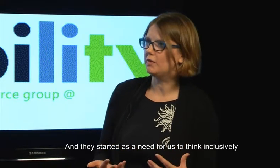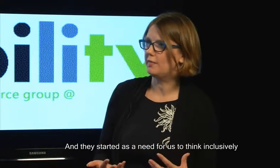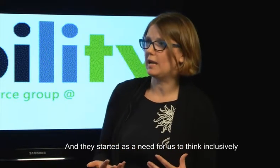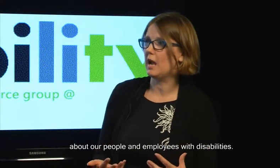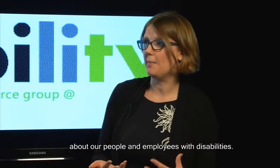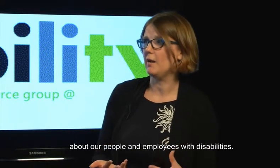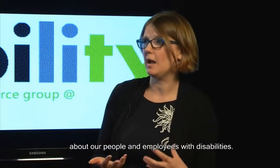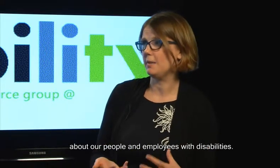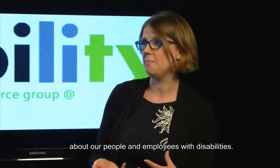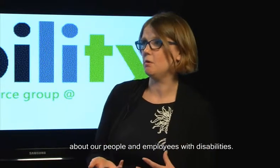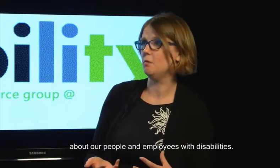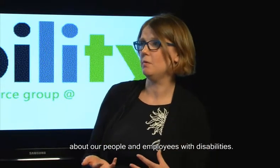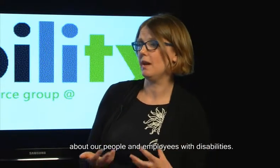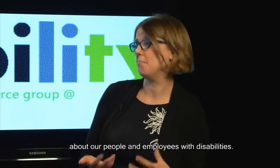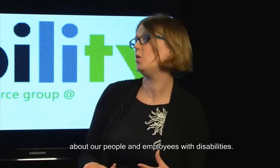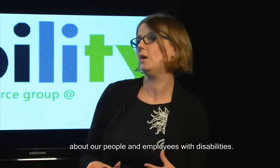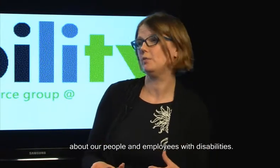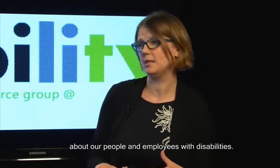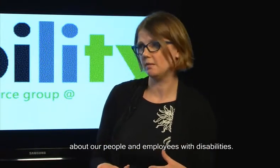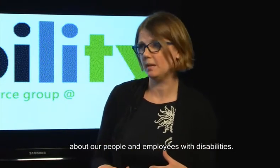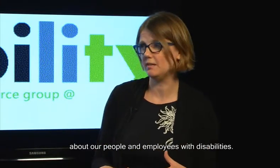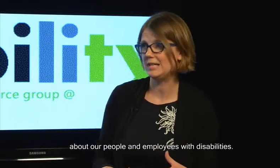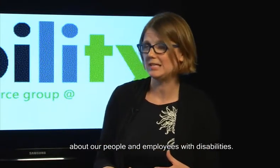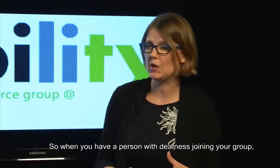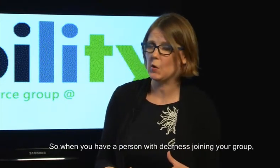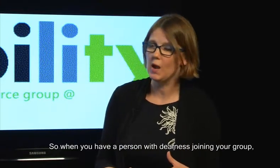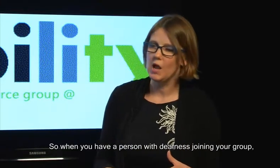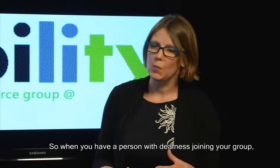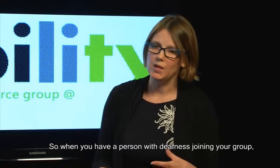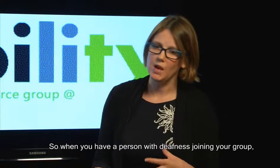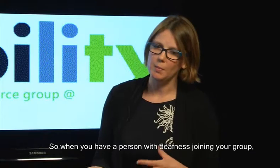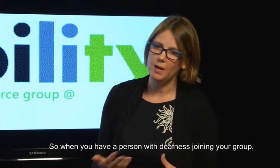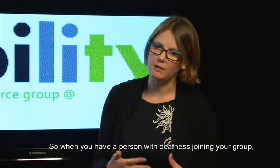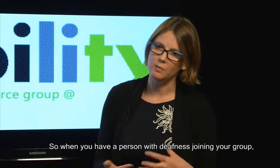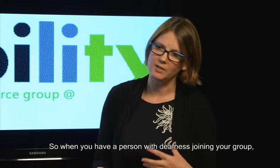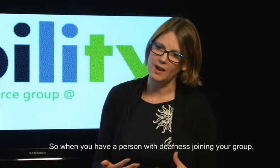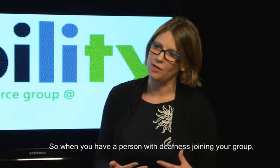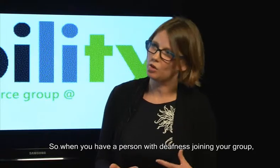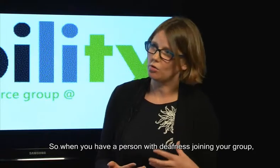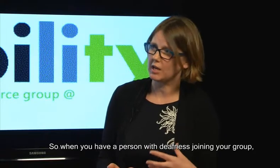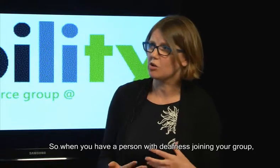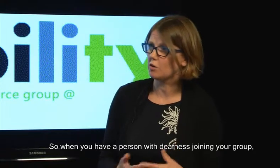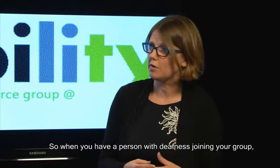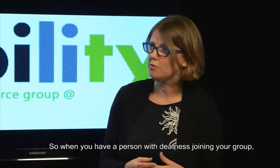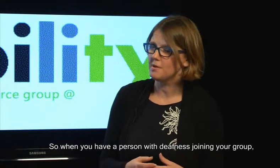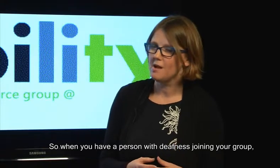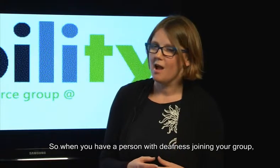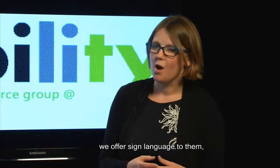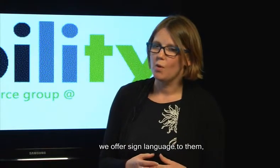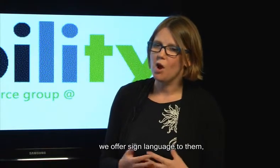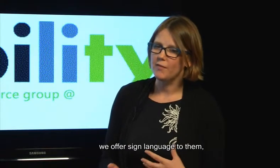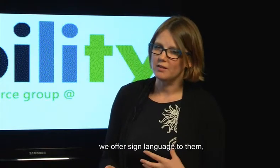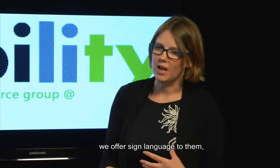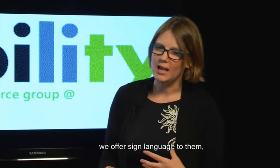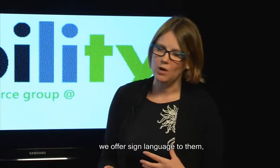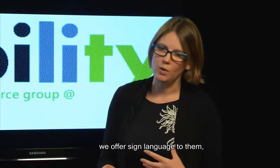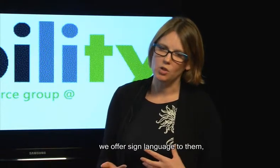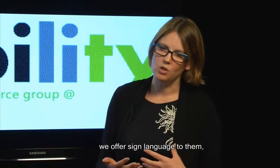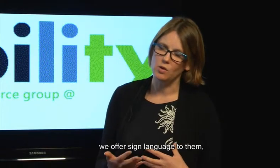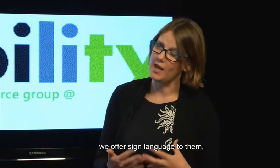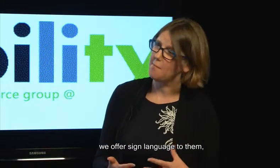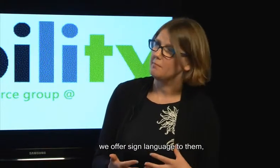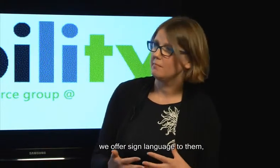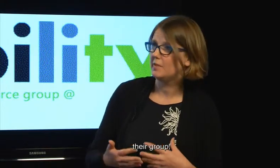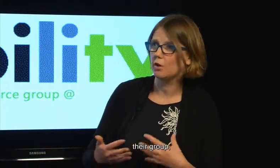think inclusively about our people and employees with disabilities so when you have a person with deafness joining your group we offer sign